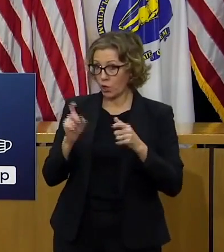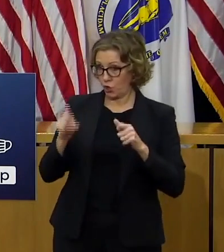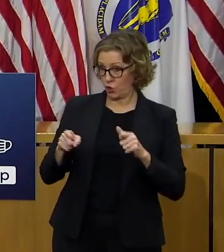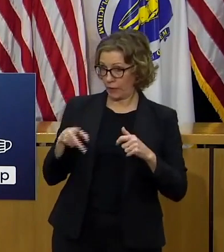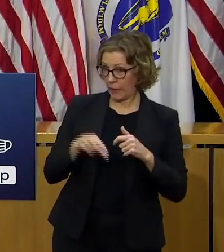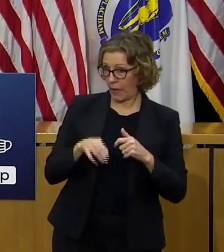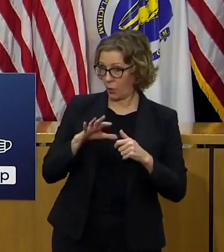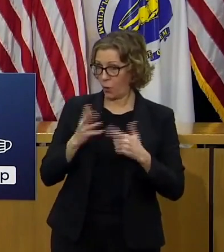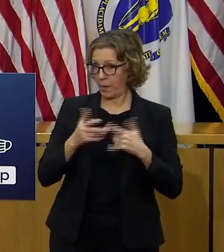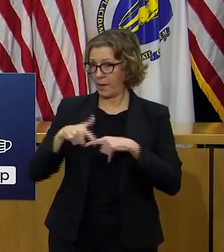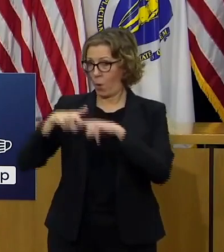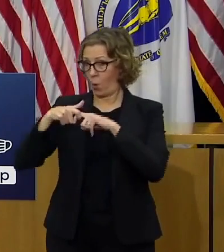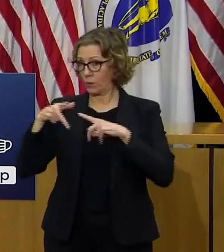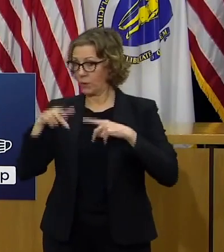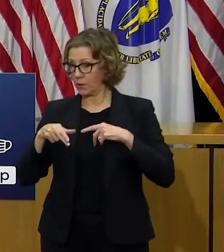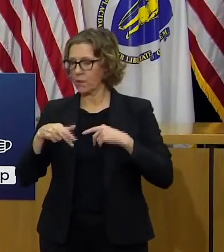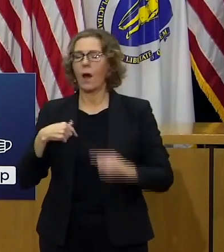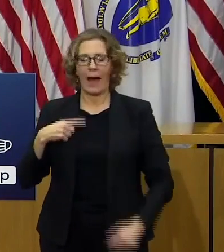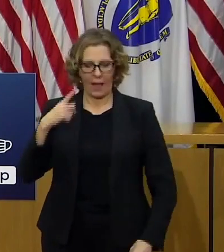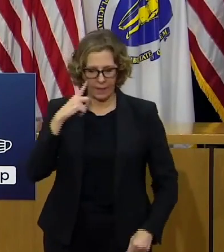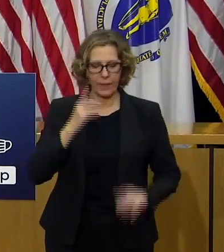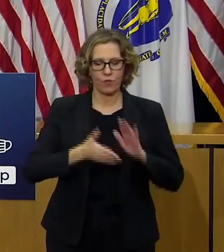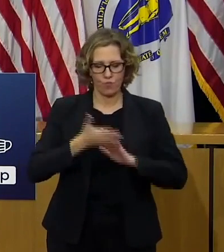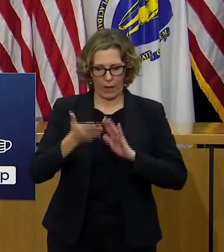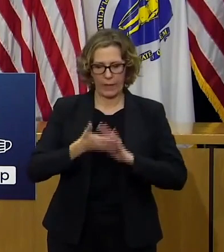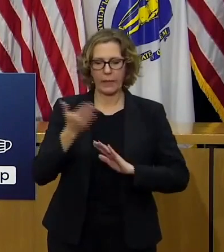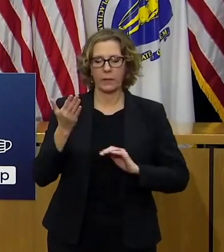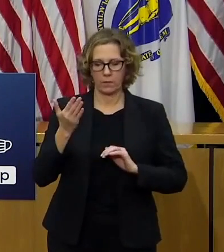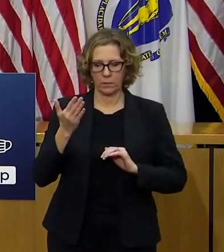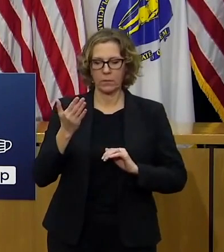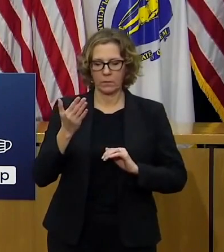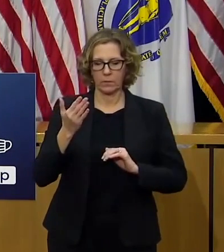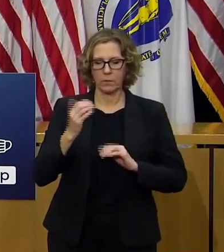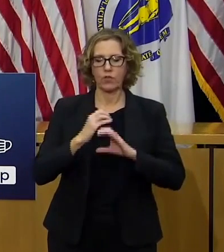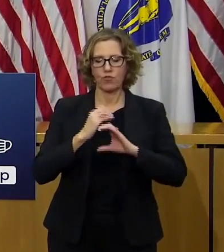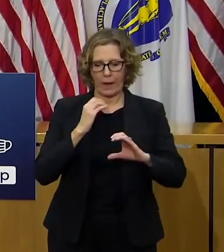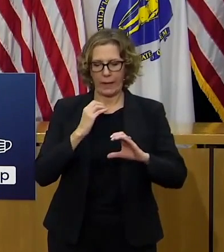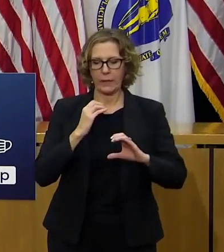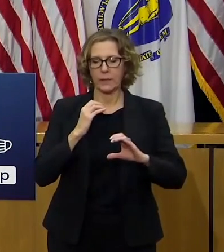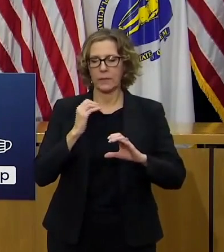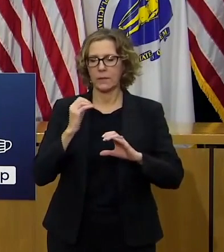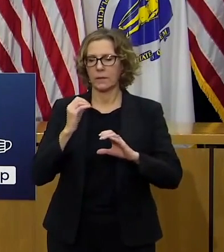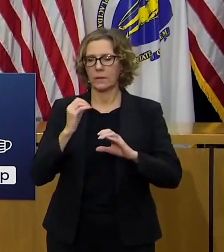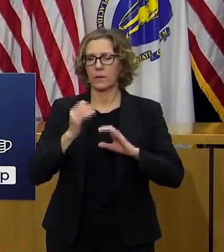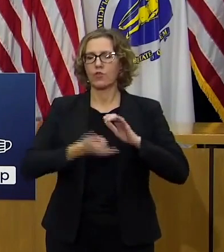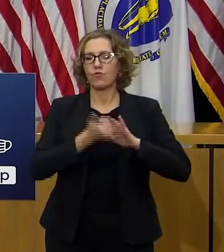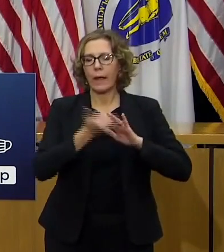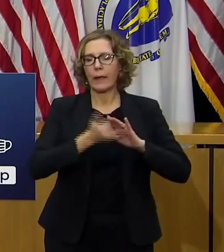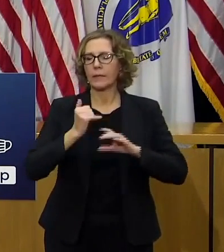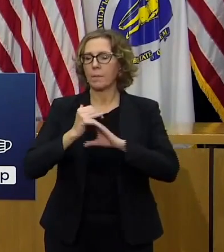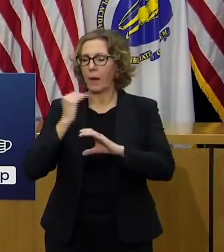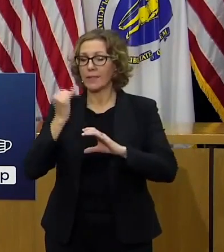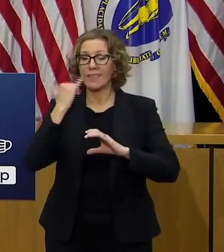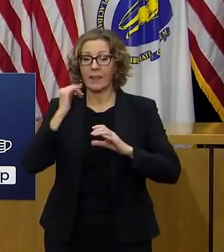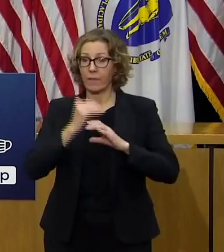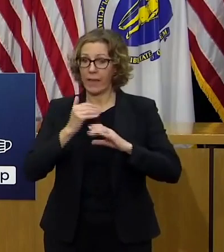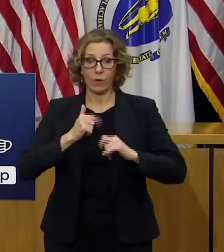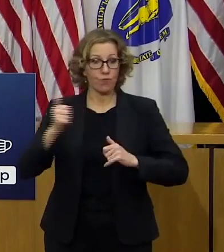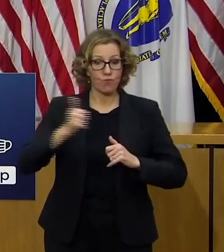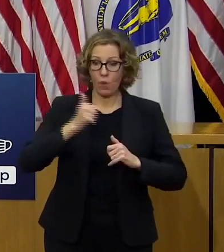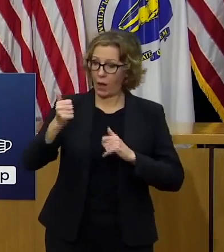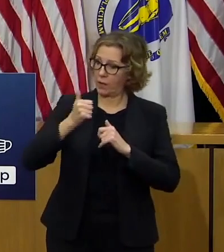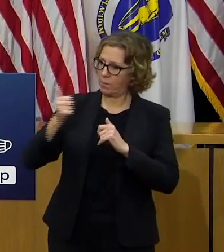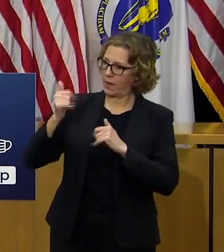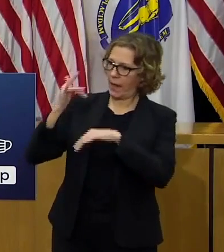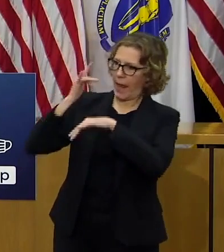running empty trains and buses as a general rule is bad public policy i think making sure